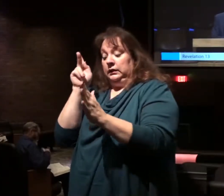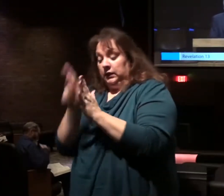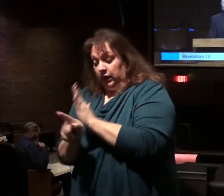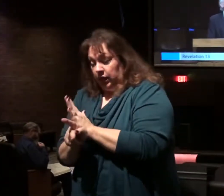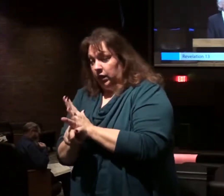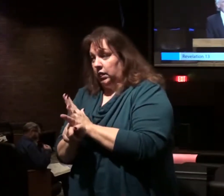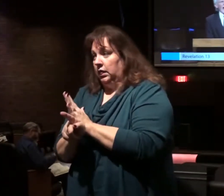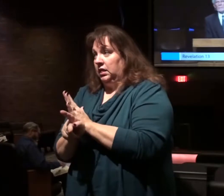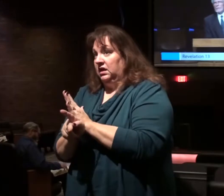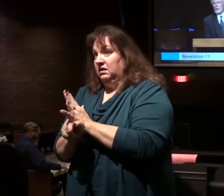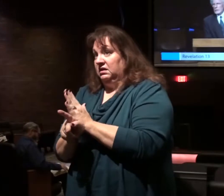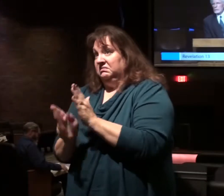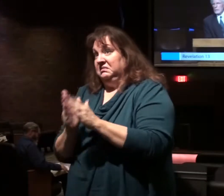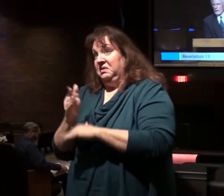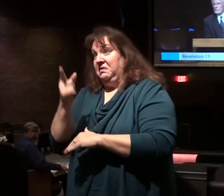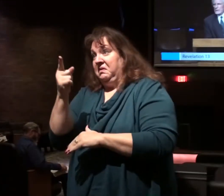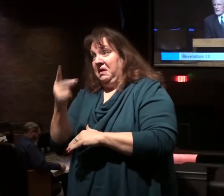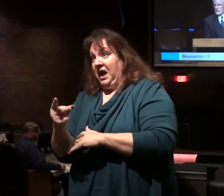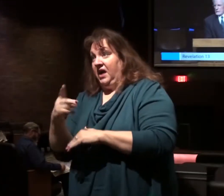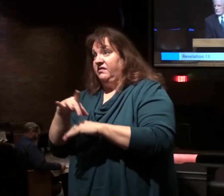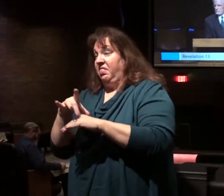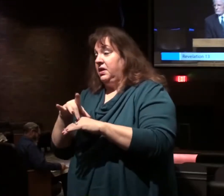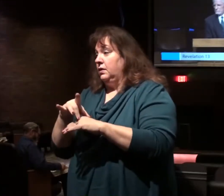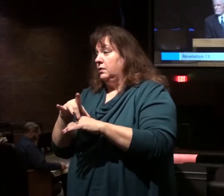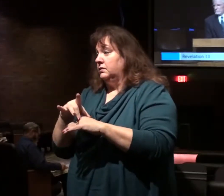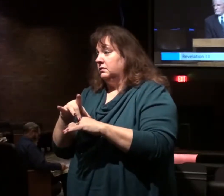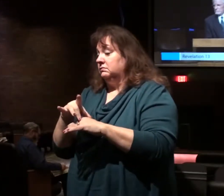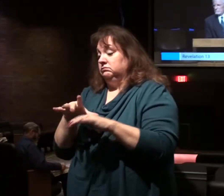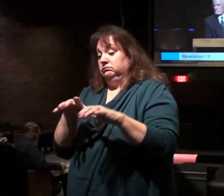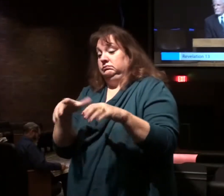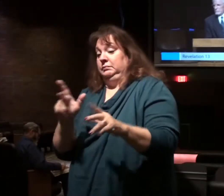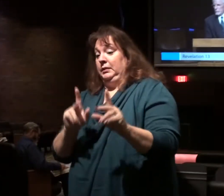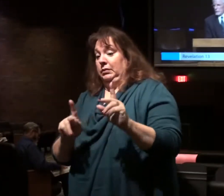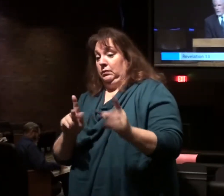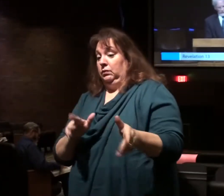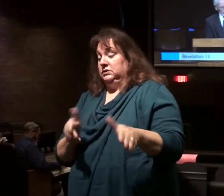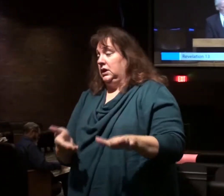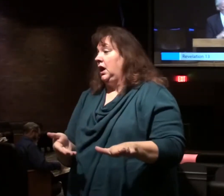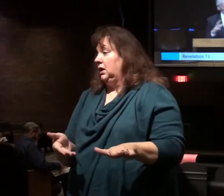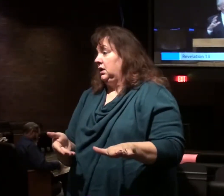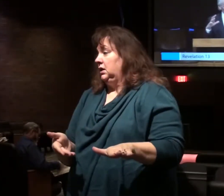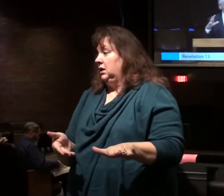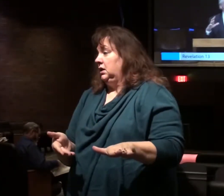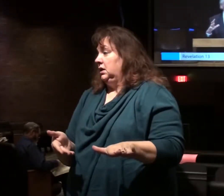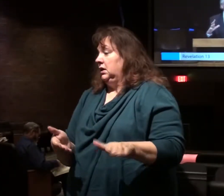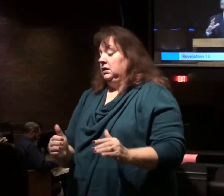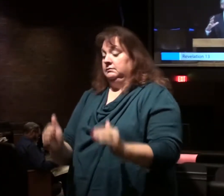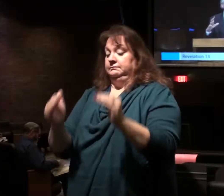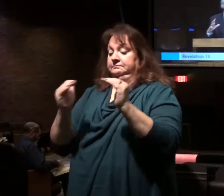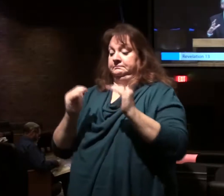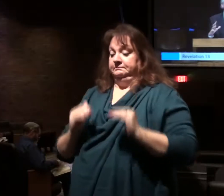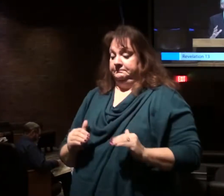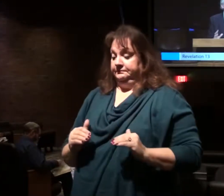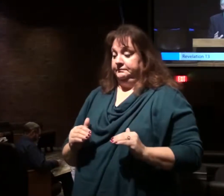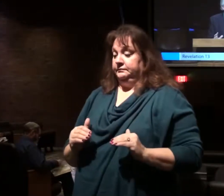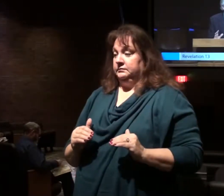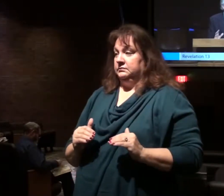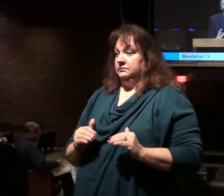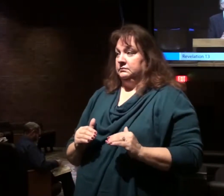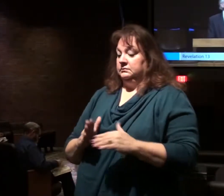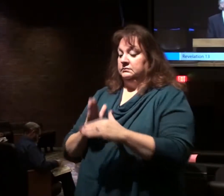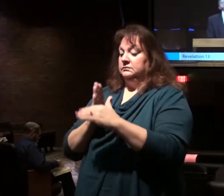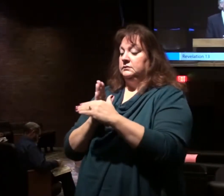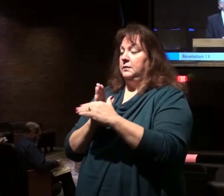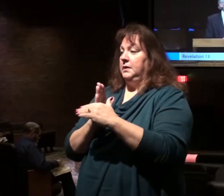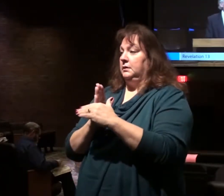over half of the earth's population. Then we've come to the middle